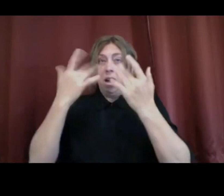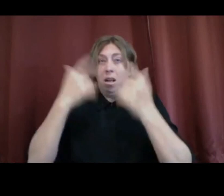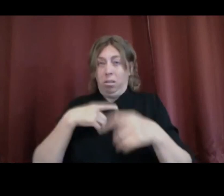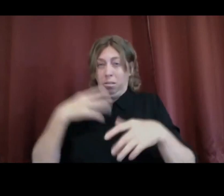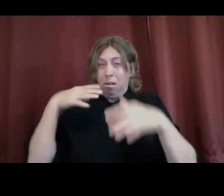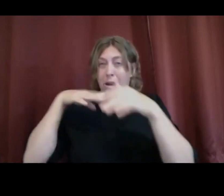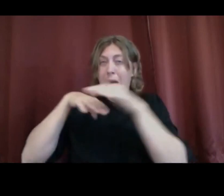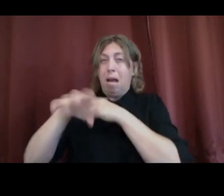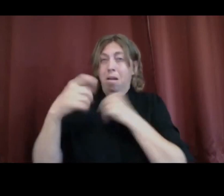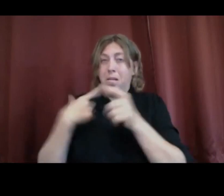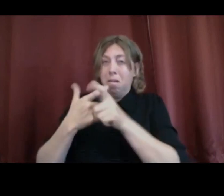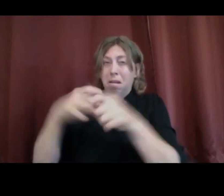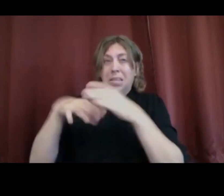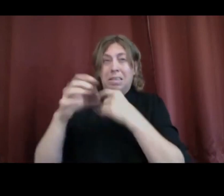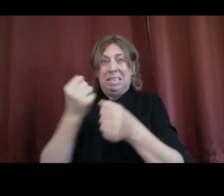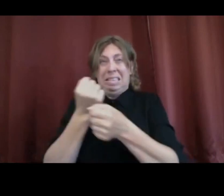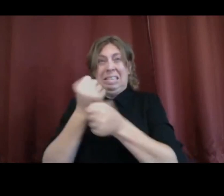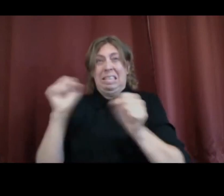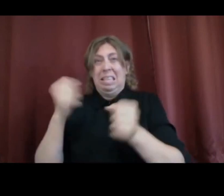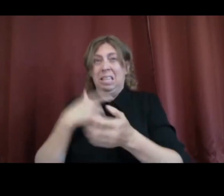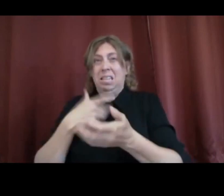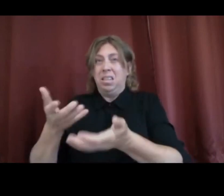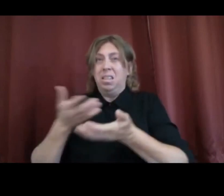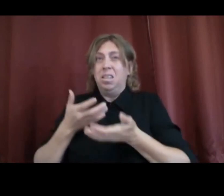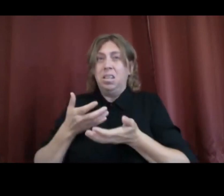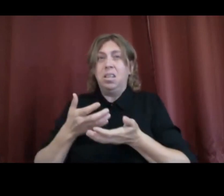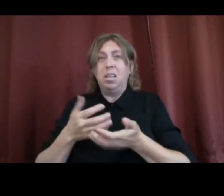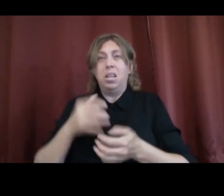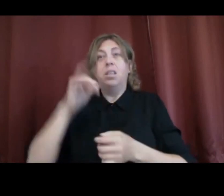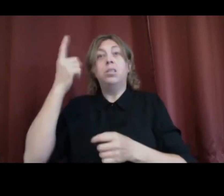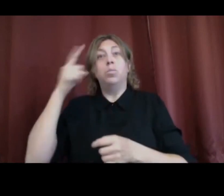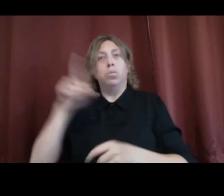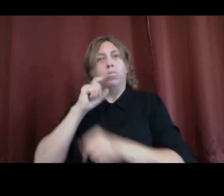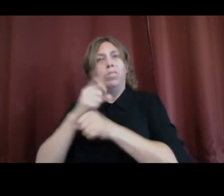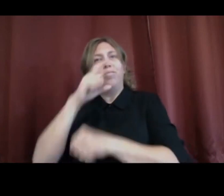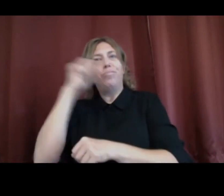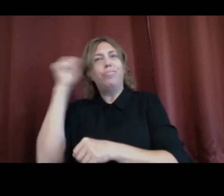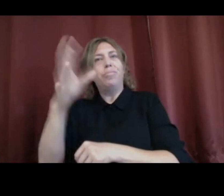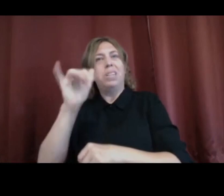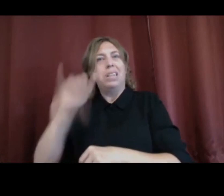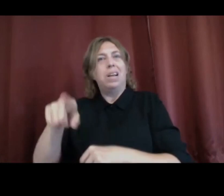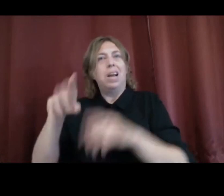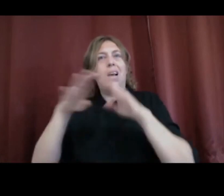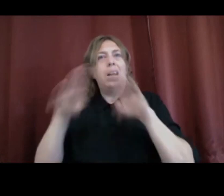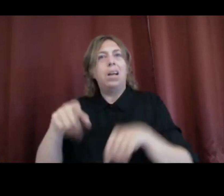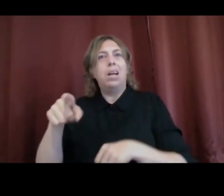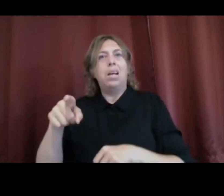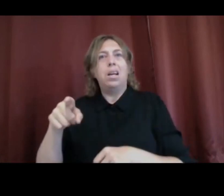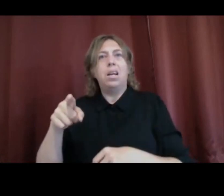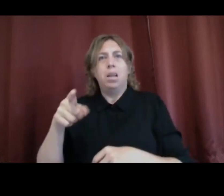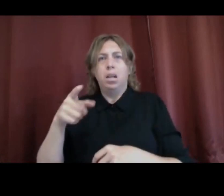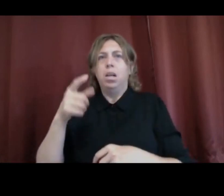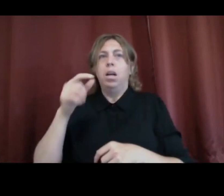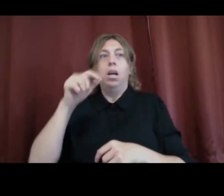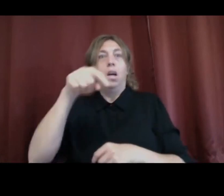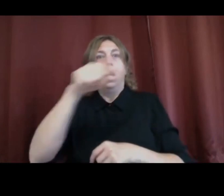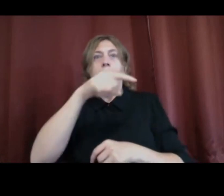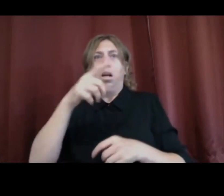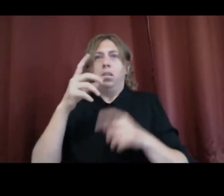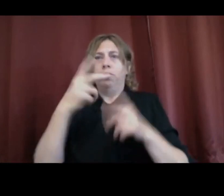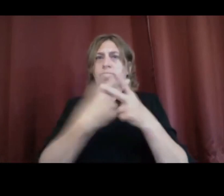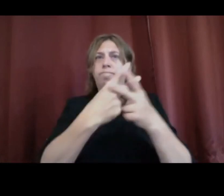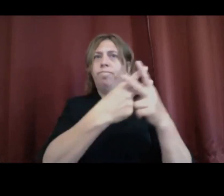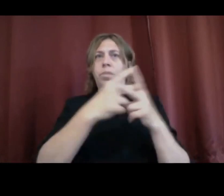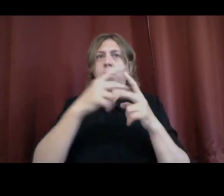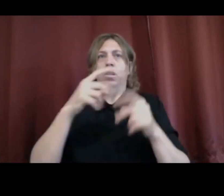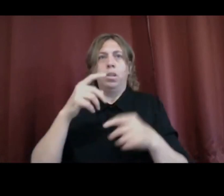It was caused by someone using fire as a weapon and blocking an exit route and so she was trapped and